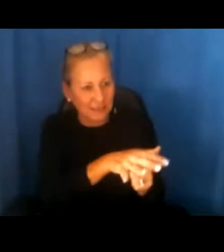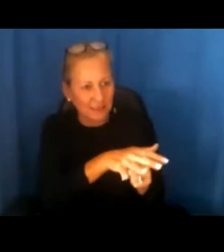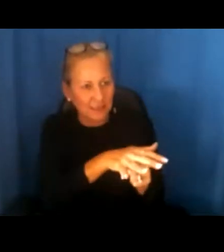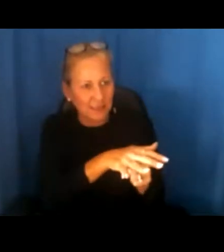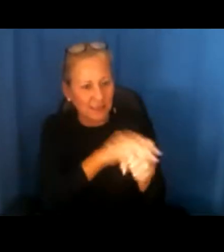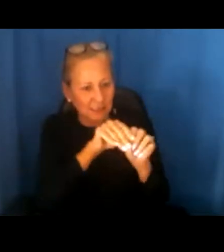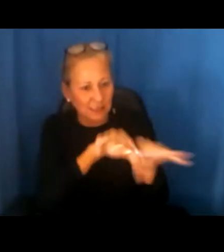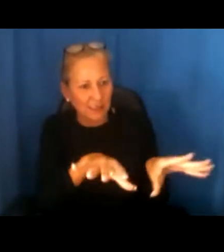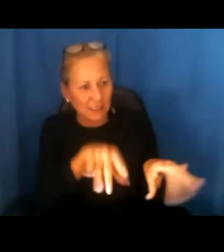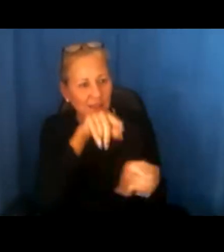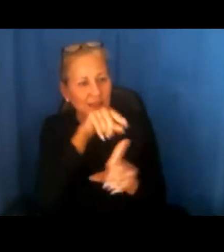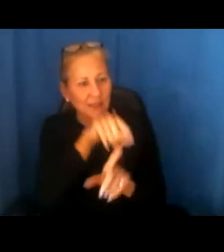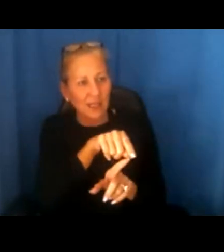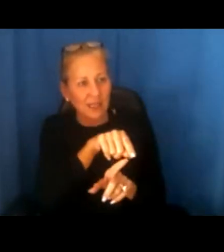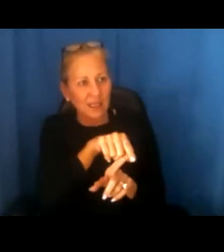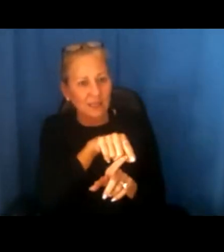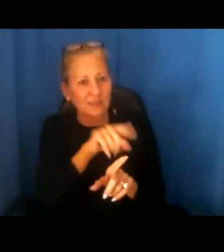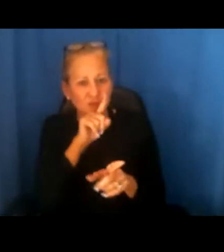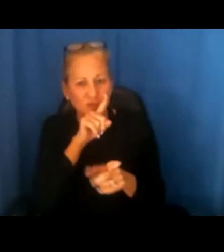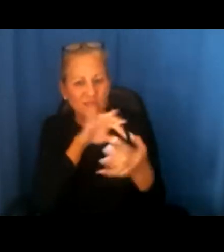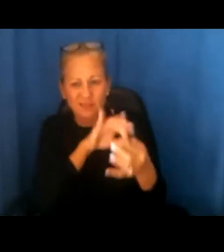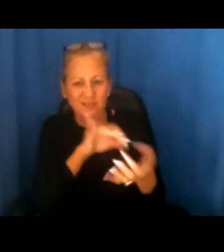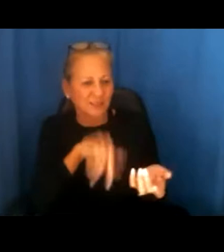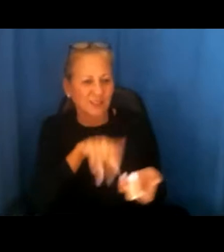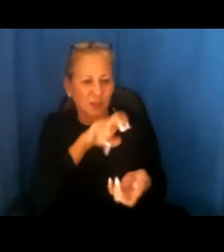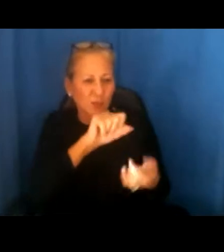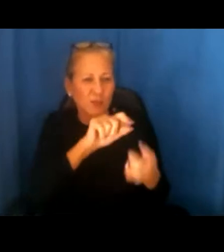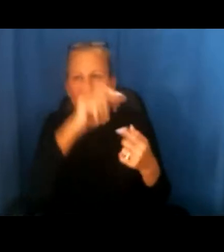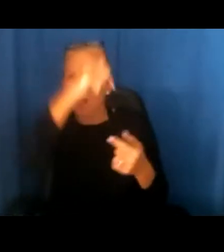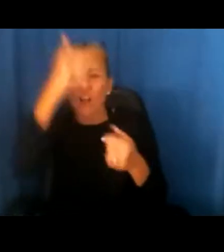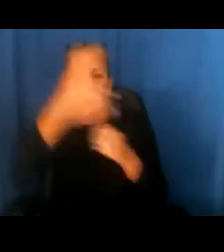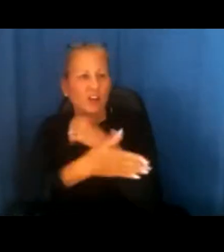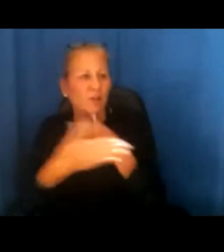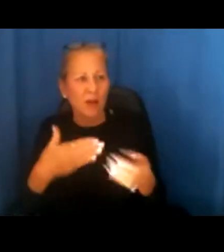pandemic belongs as much to this country as it does to any other.